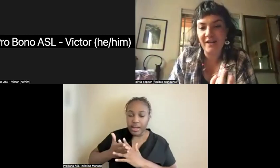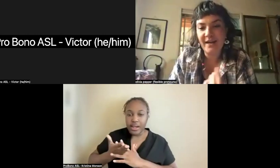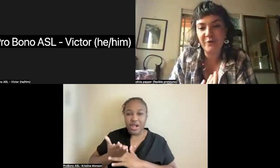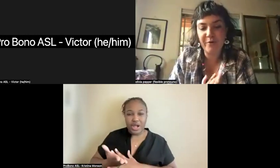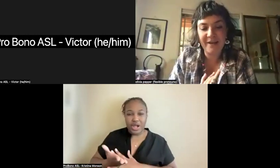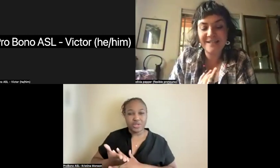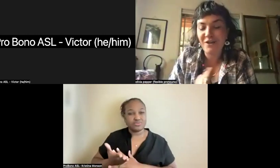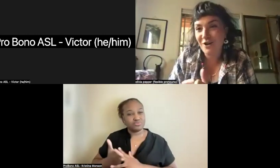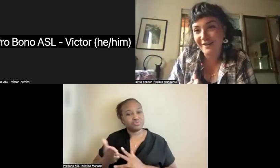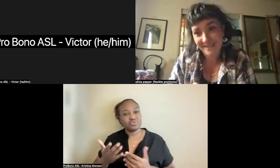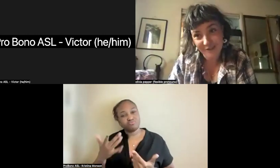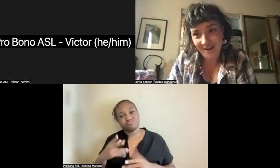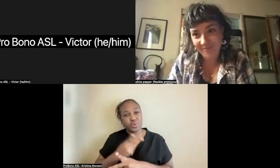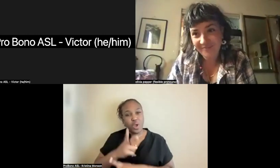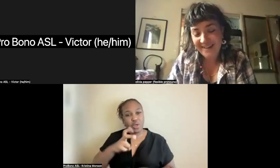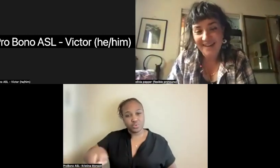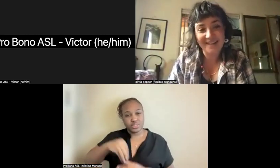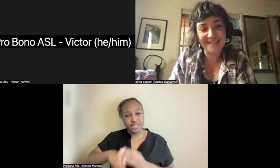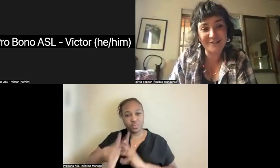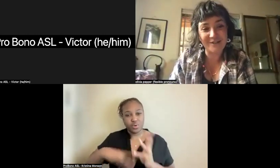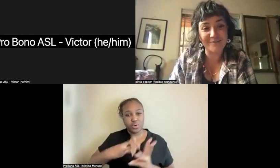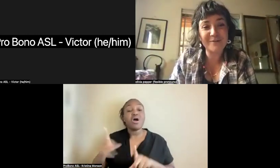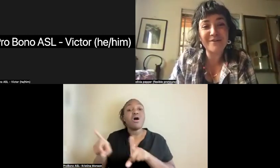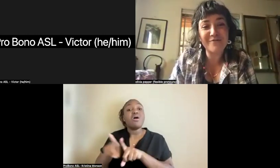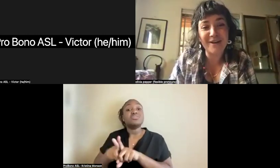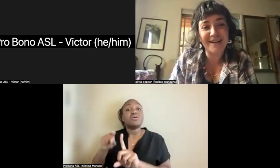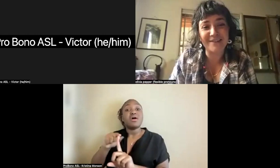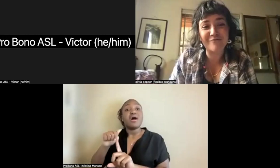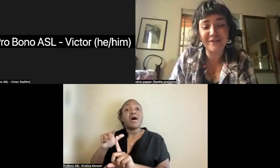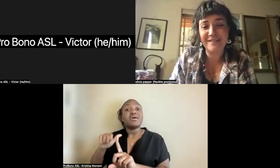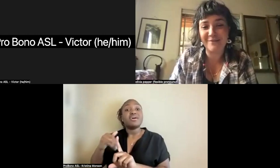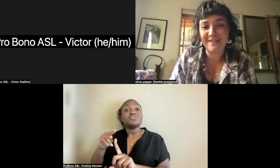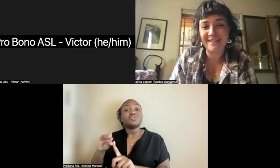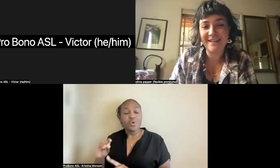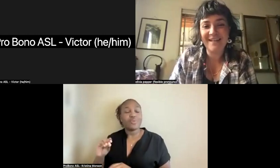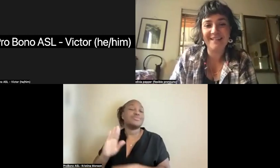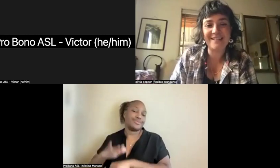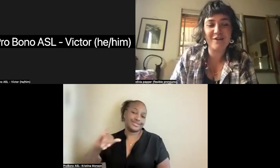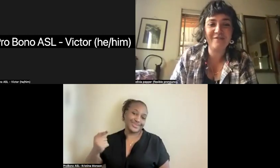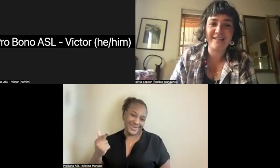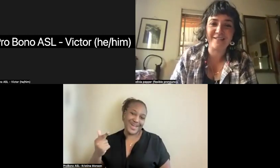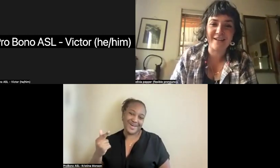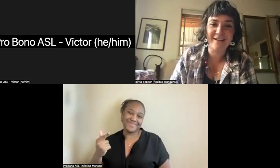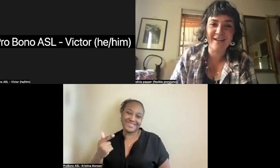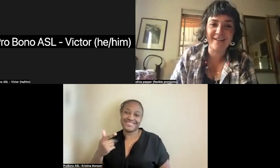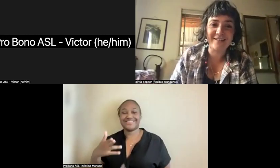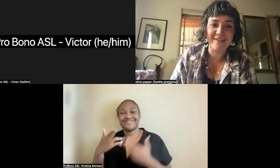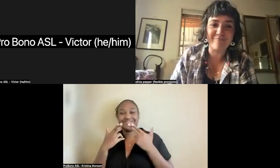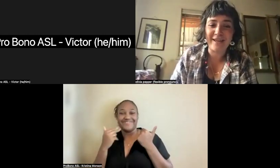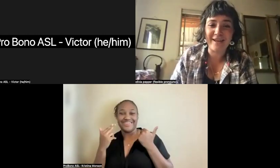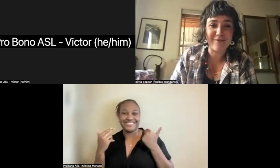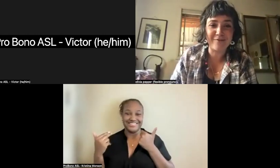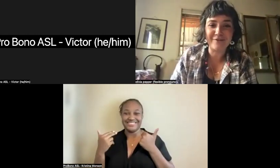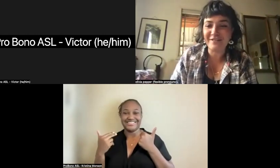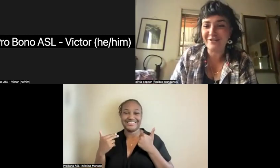Alejandro is on Instagram and his Instagram is really funny and really sweet. He does a lot of dancing and, um,